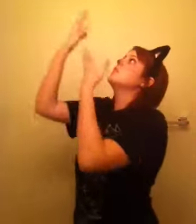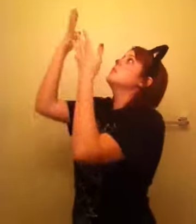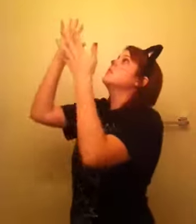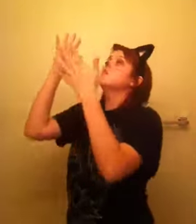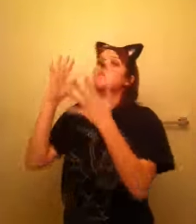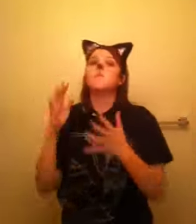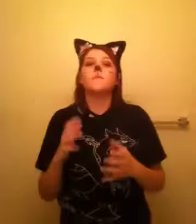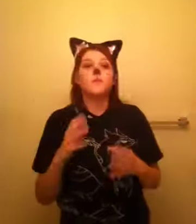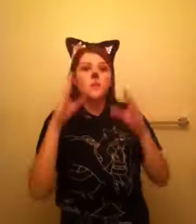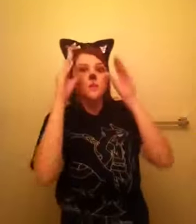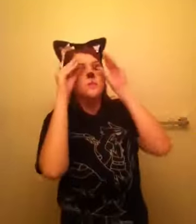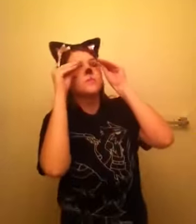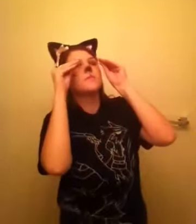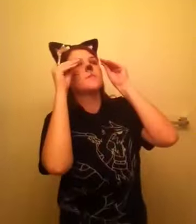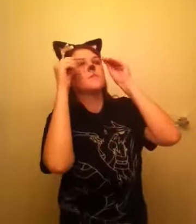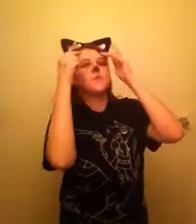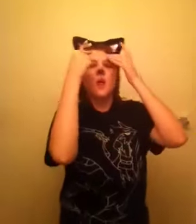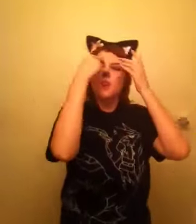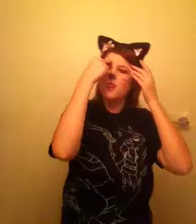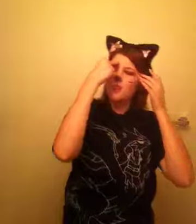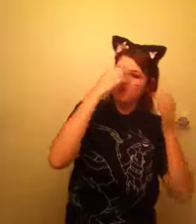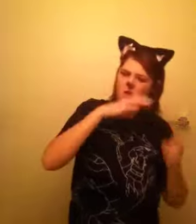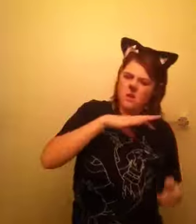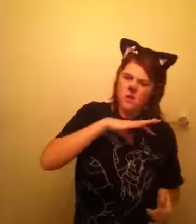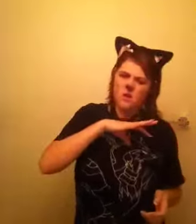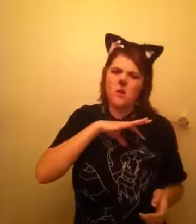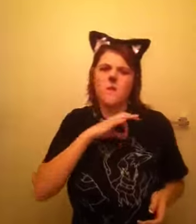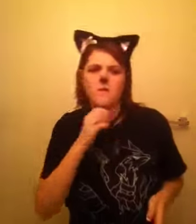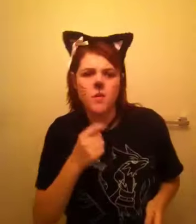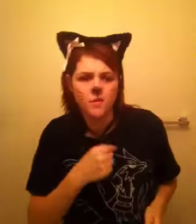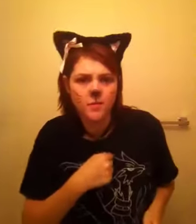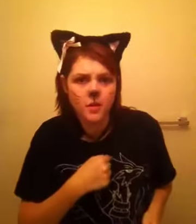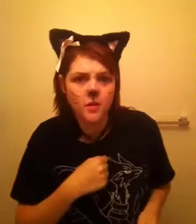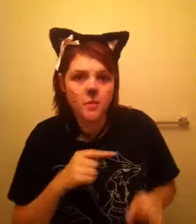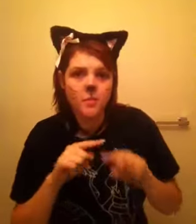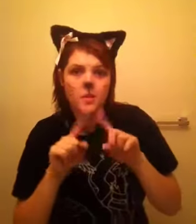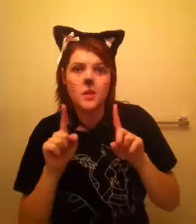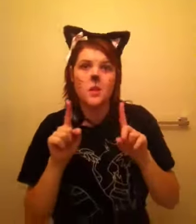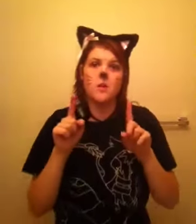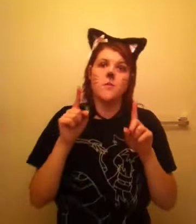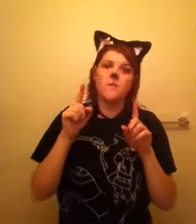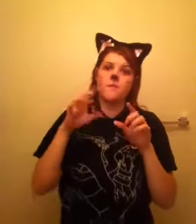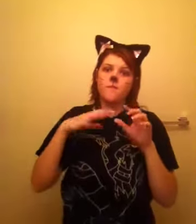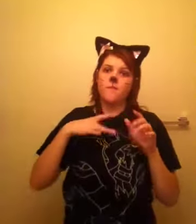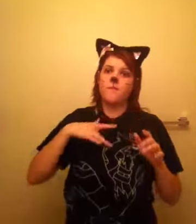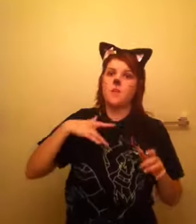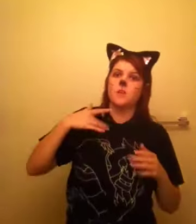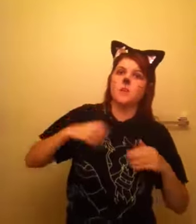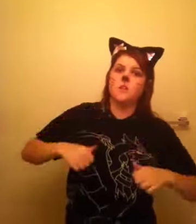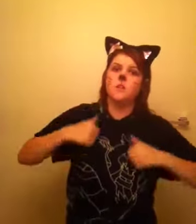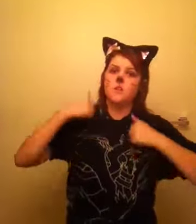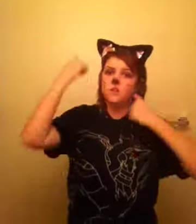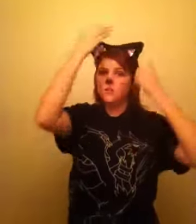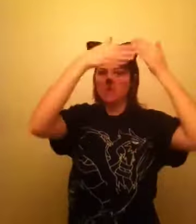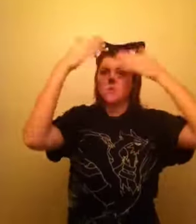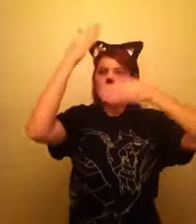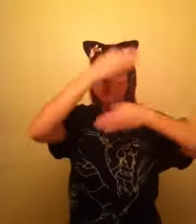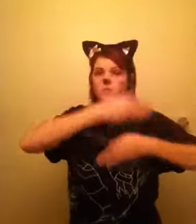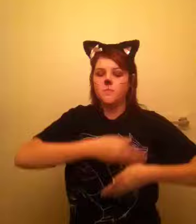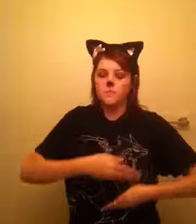I close my eyes on things that I have found with, but then I feel mortalities around me.